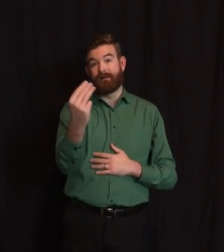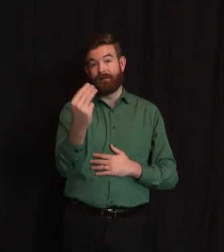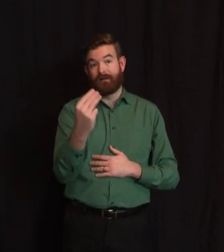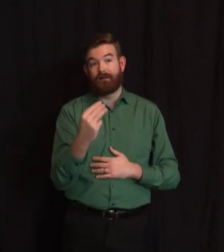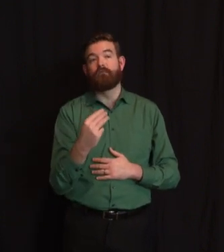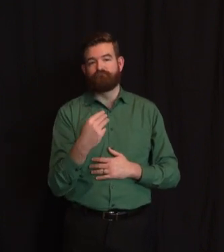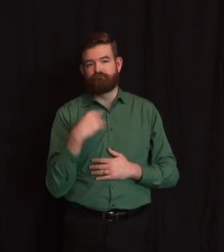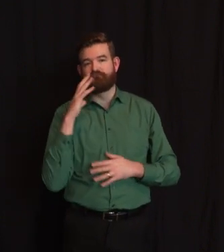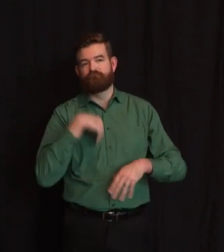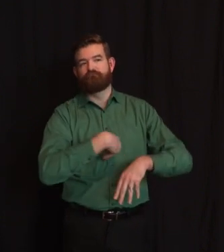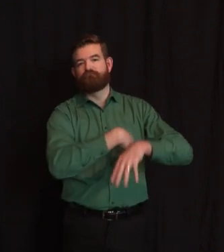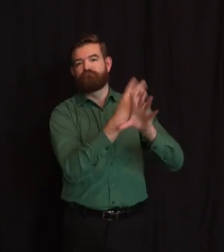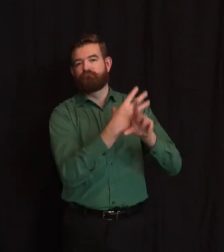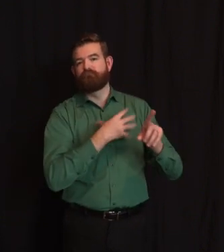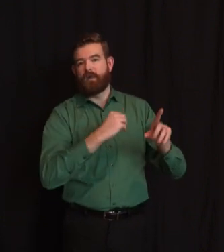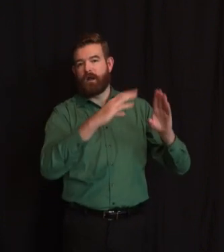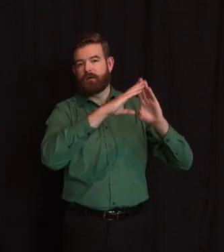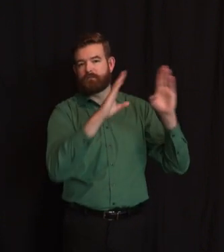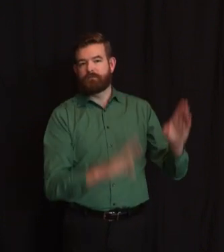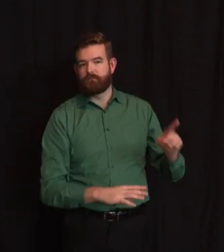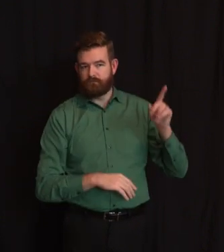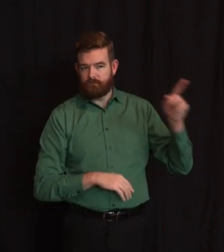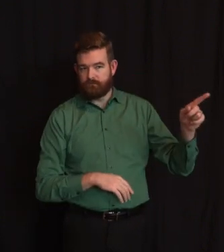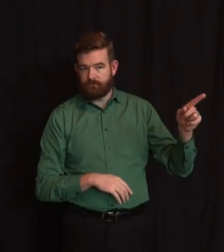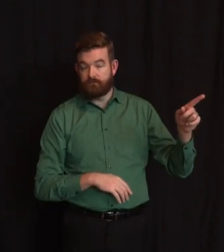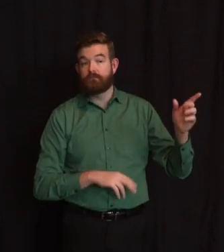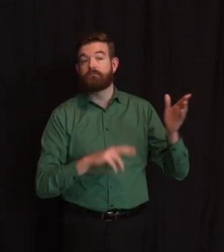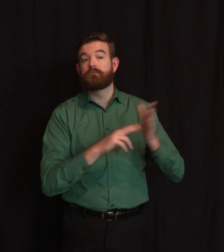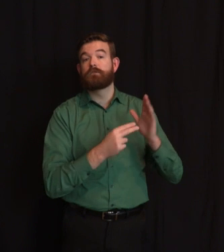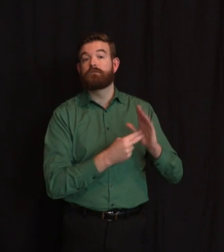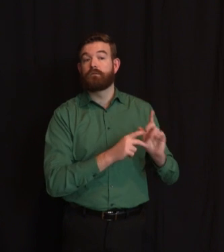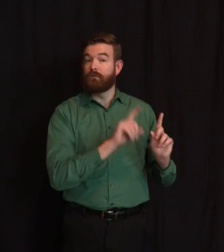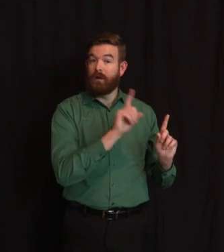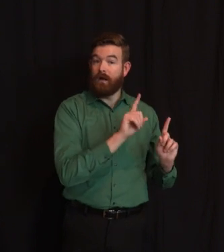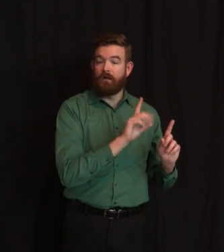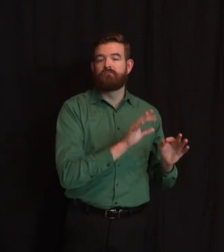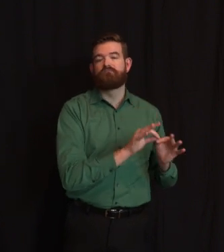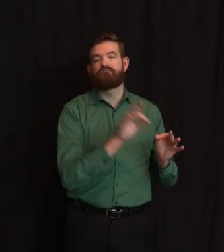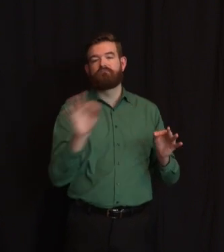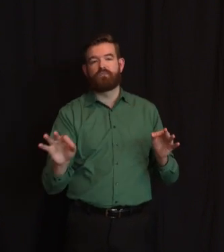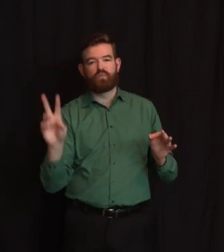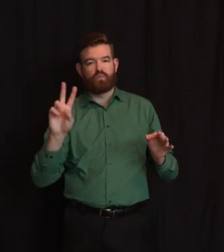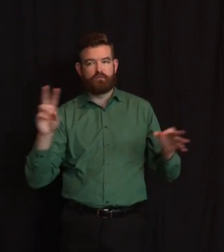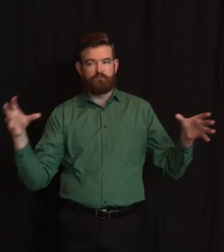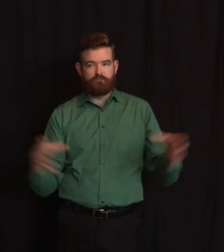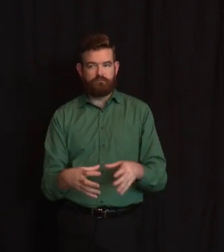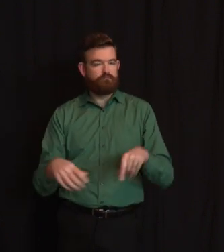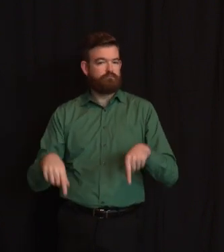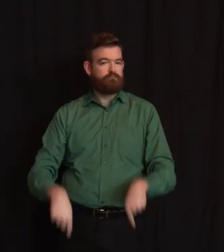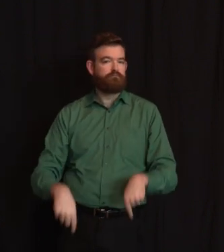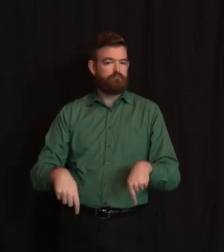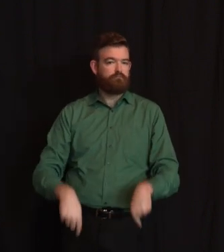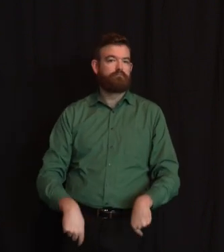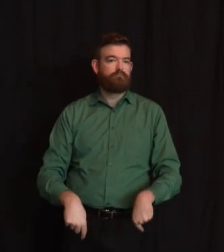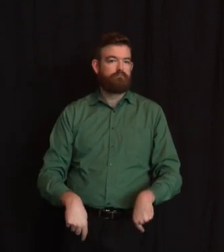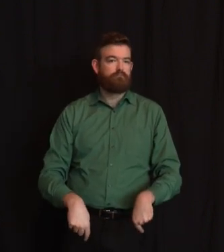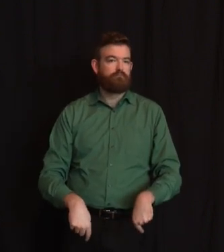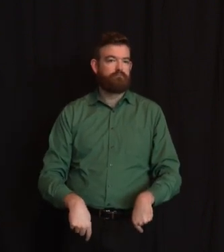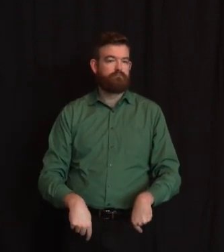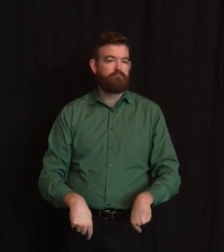gather at 2 p.m. in this room on Monday. We may, we may be a little bit moving things around